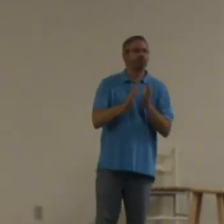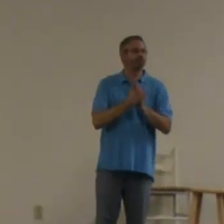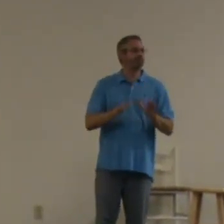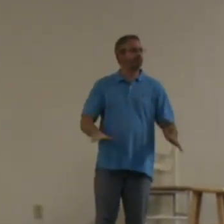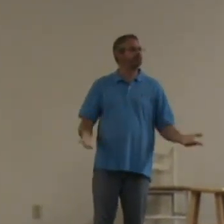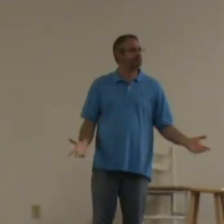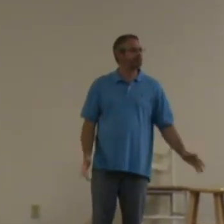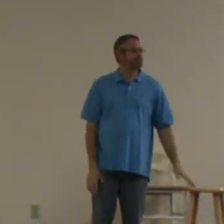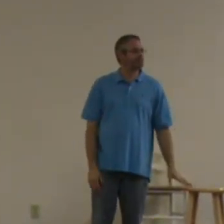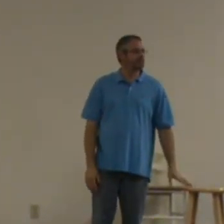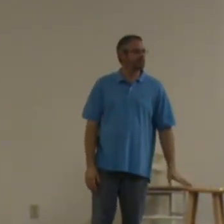I am your peace.